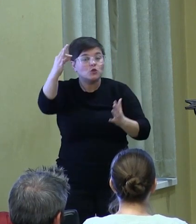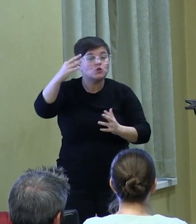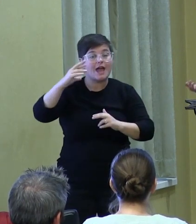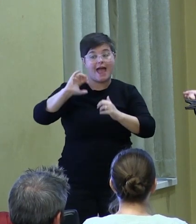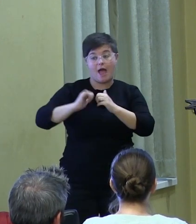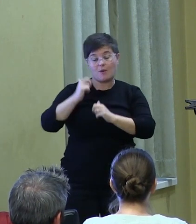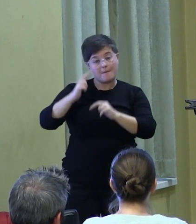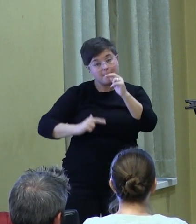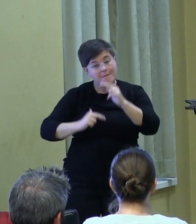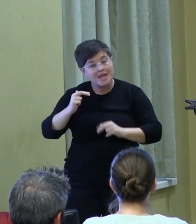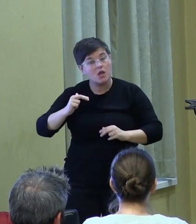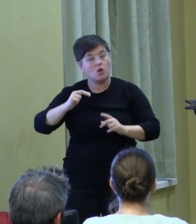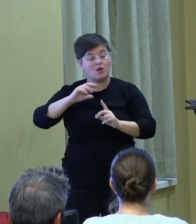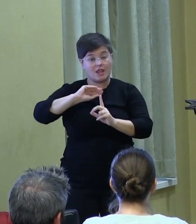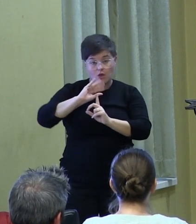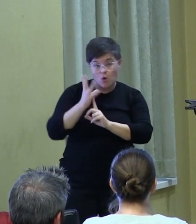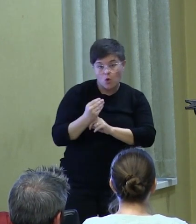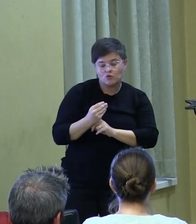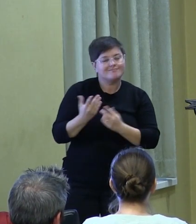and identity is through storytelling.